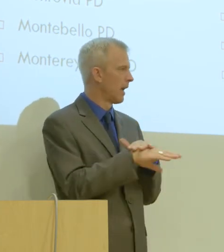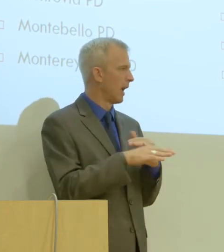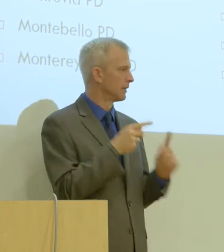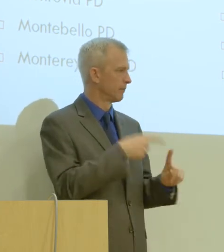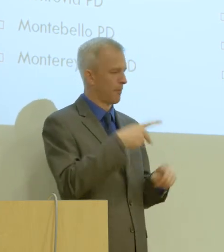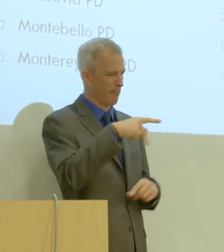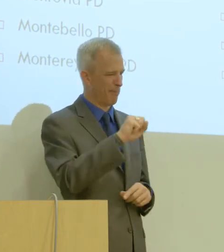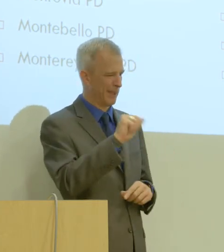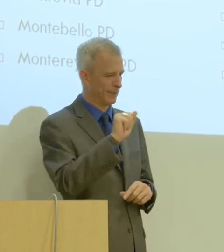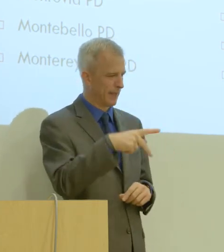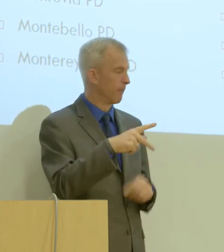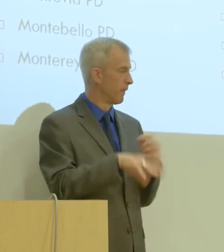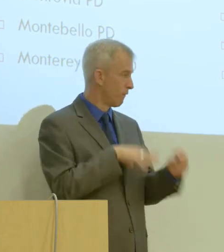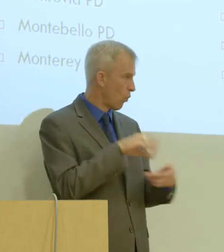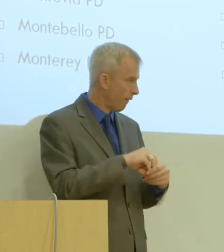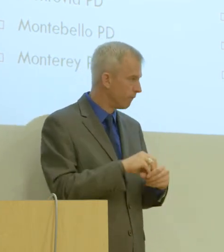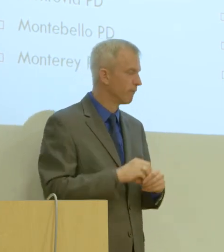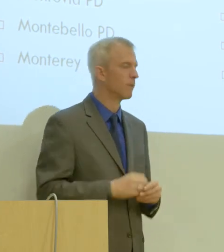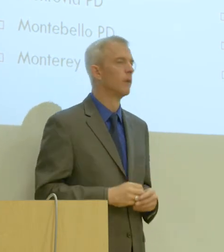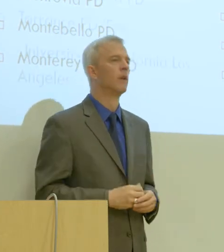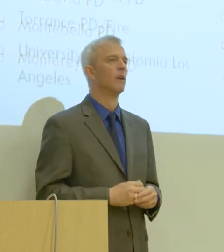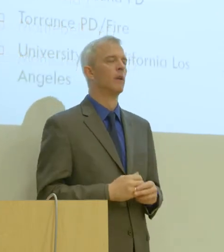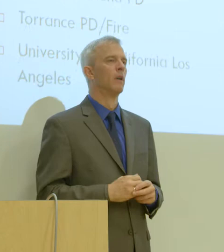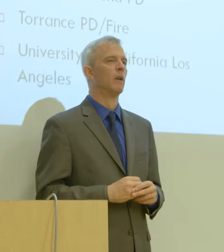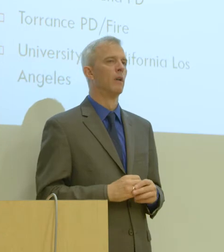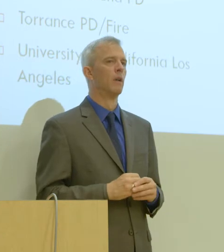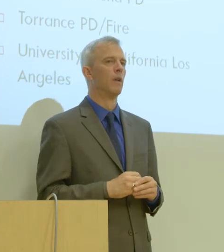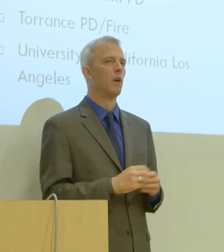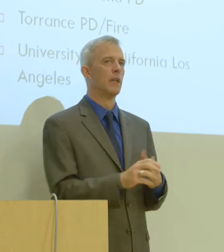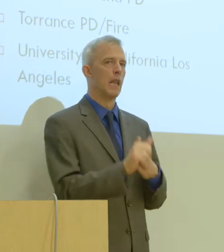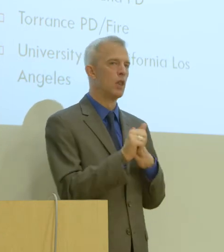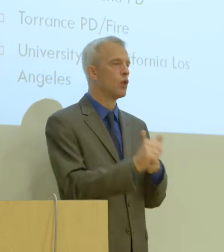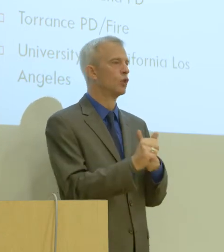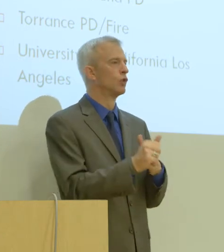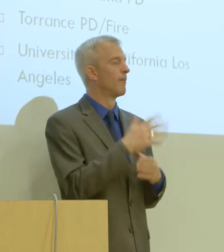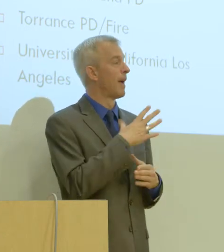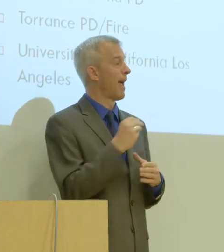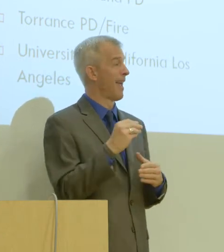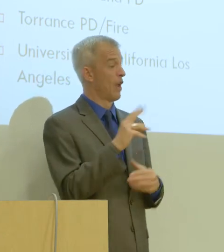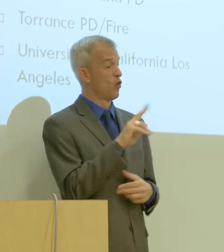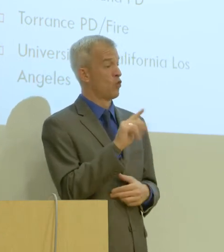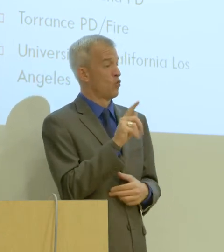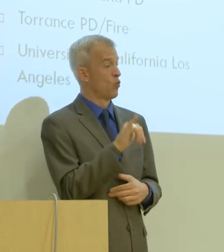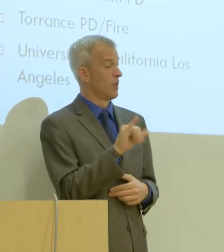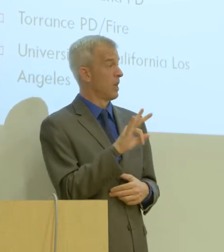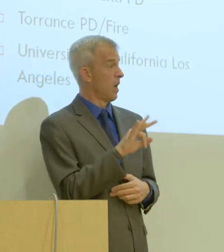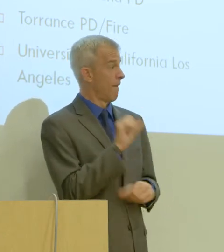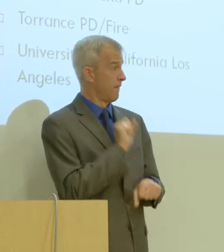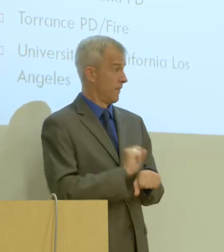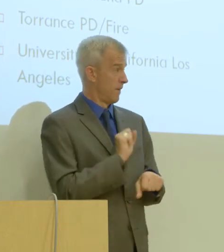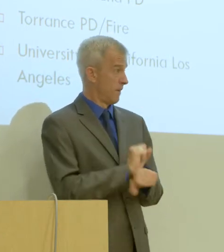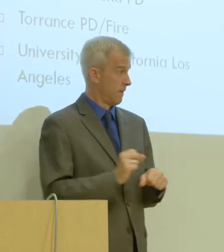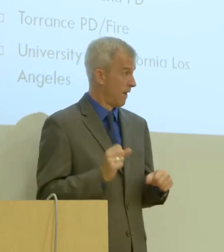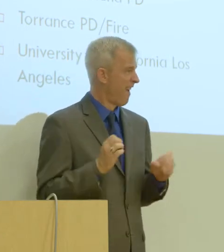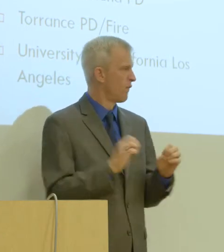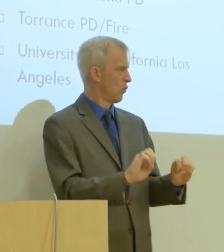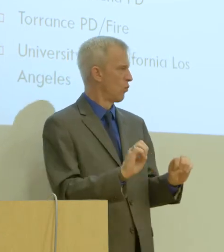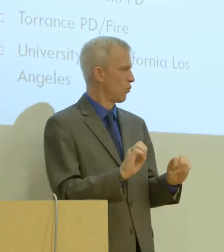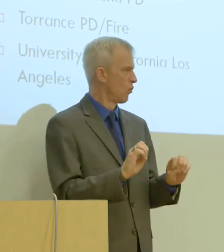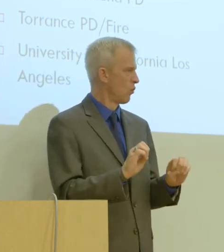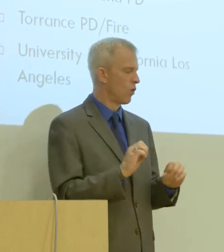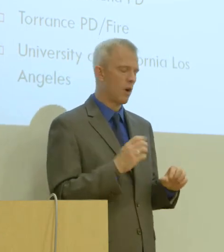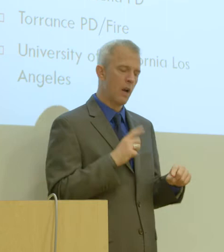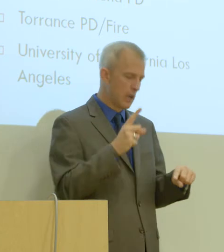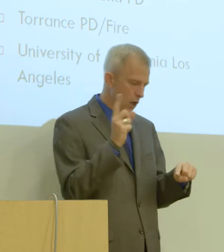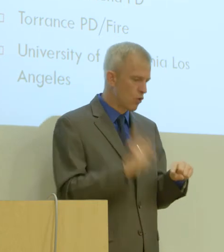and the unity of effort to bring this home cannot